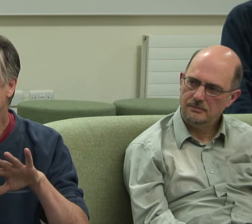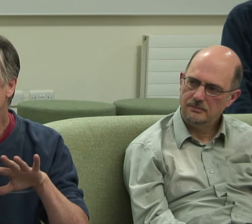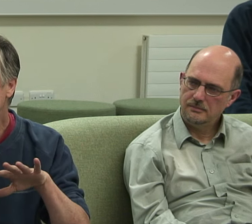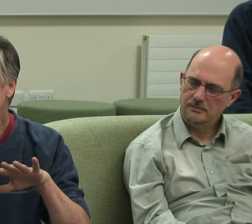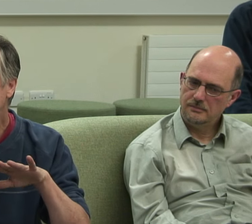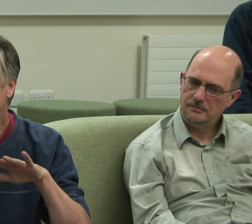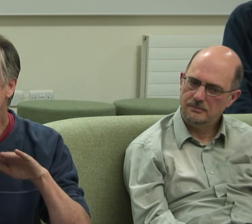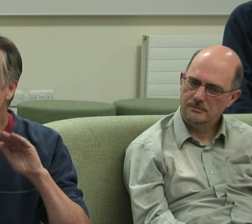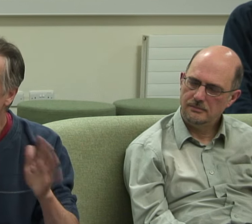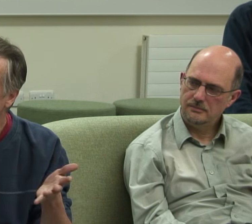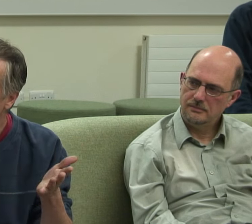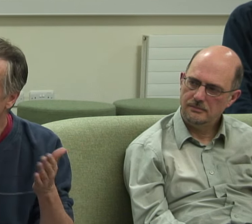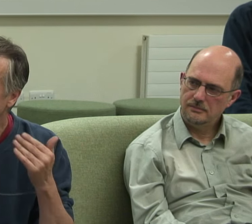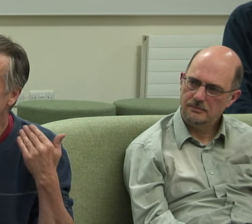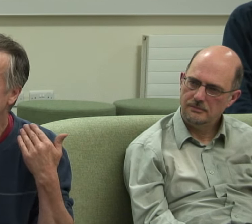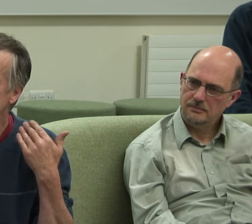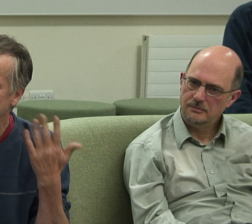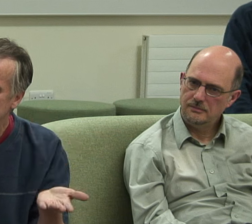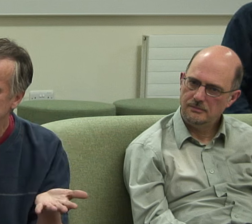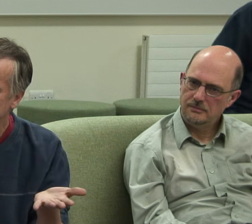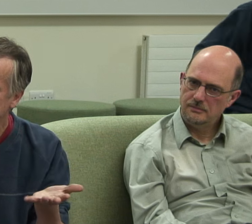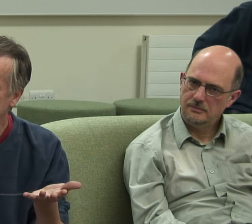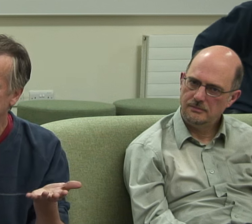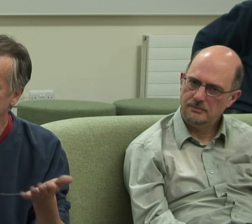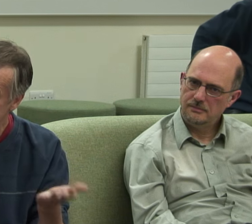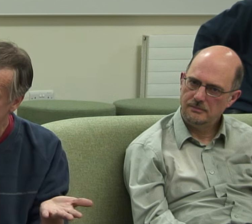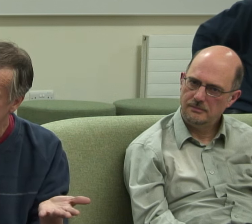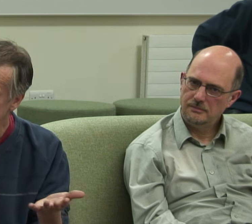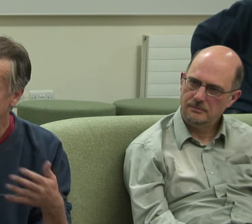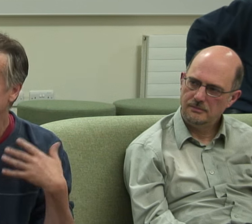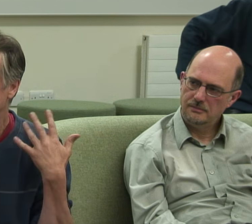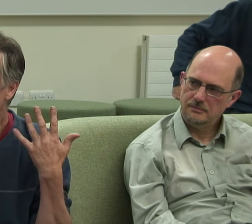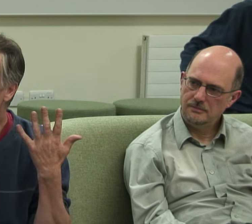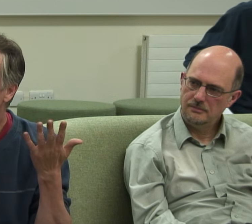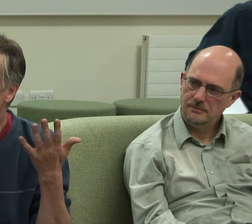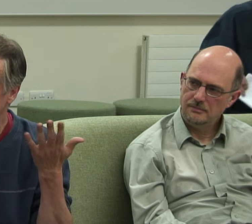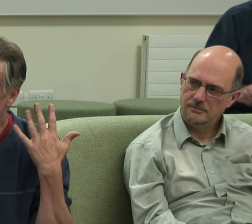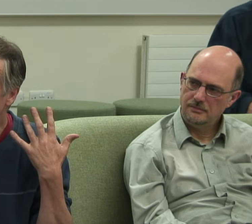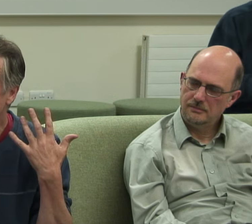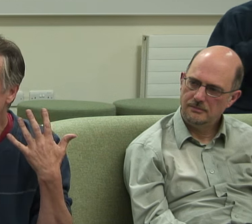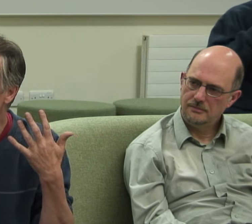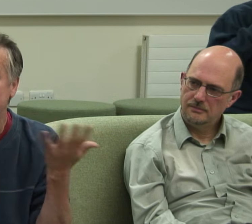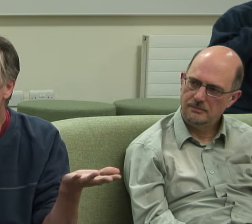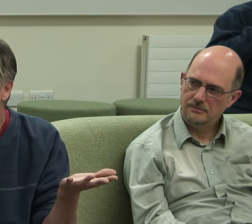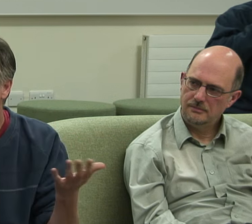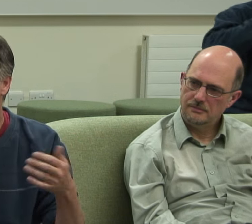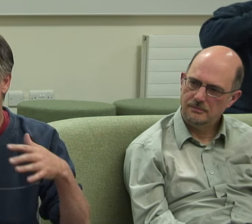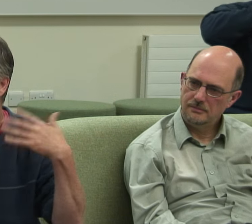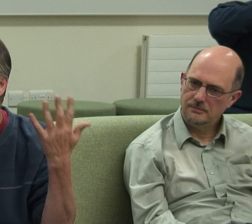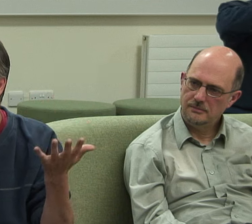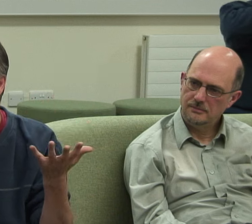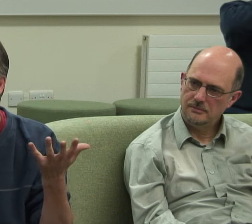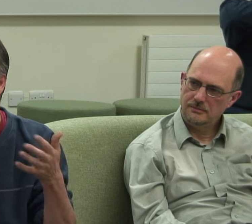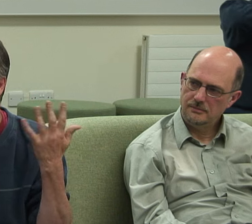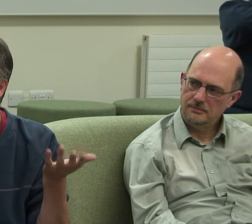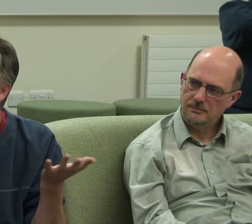I just wondered if you think there is anything that can be done about the suffering, spiritual suffering,